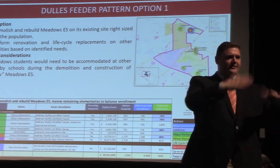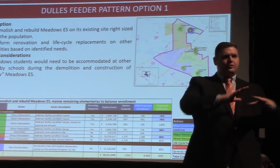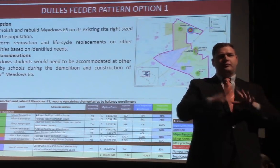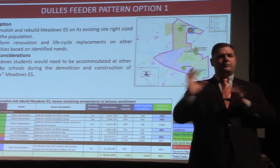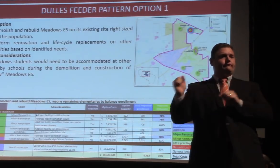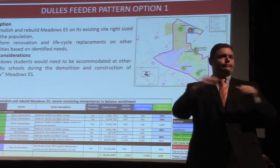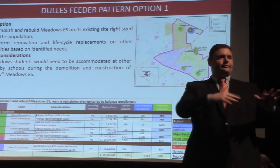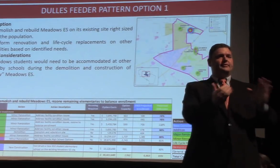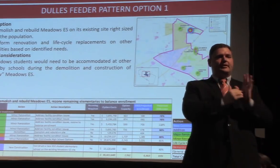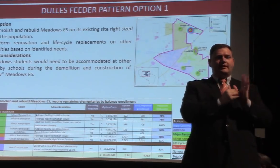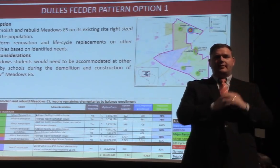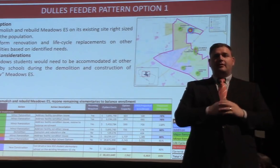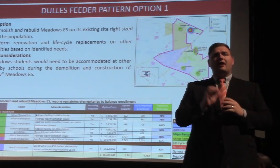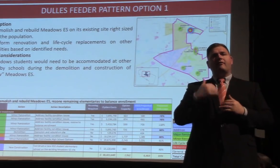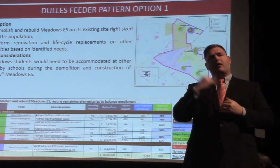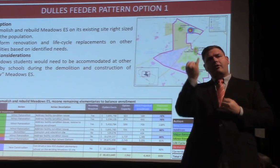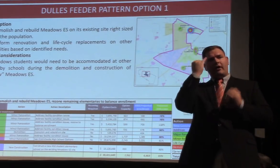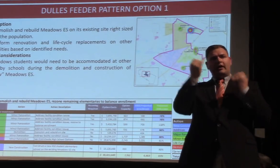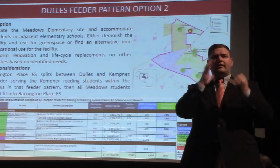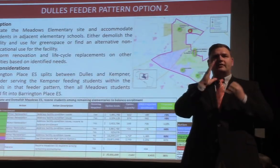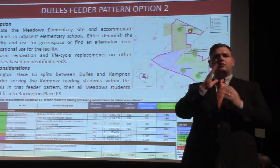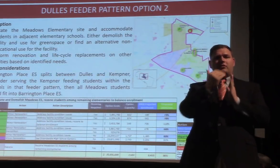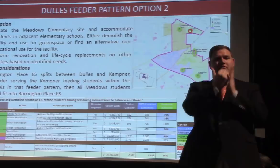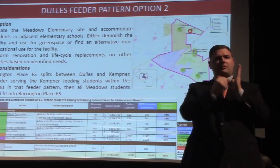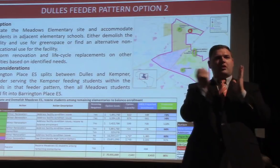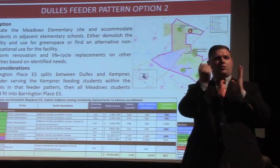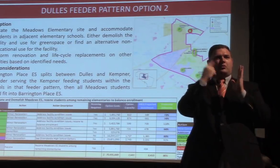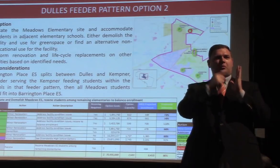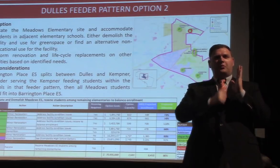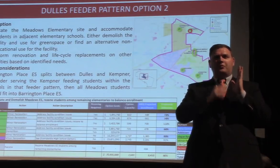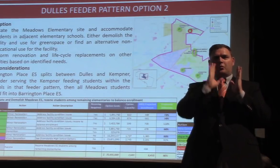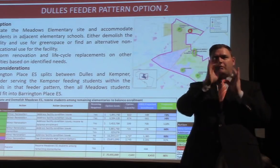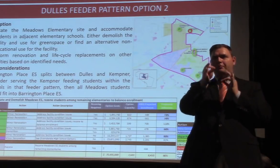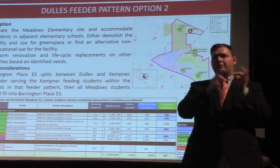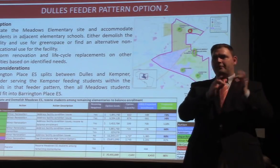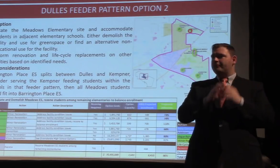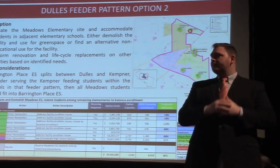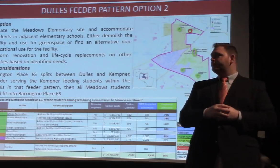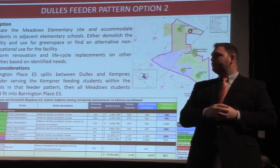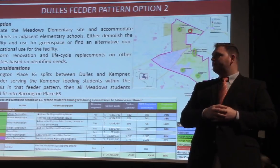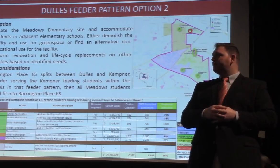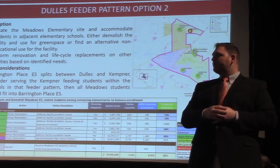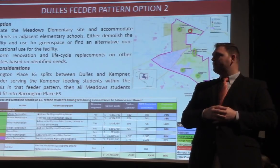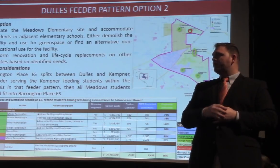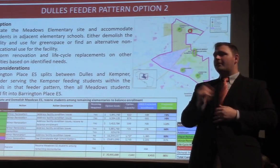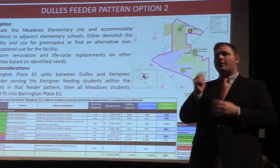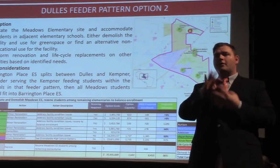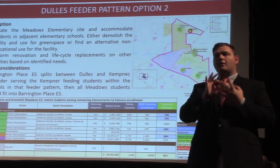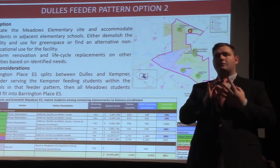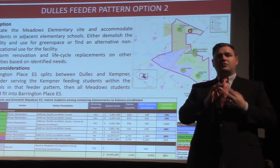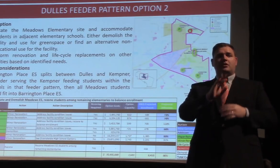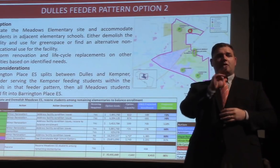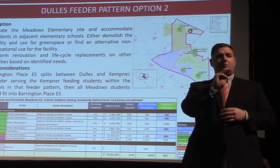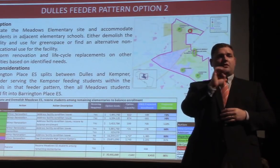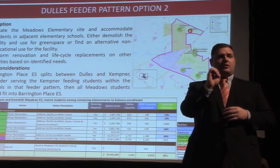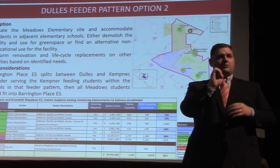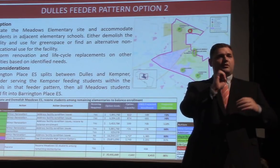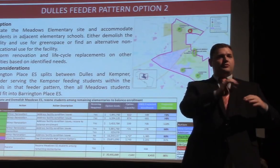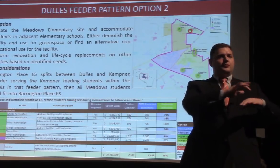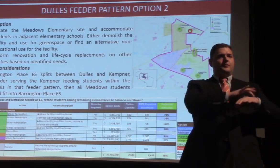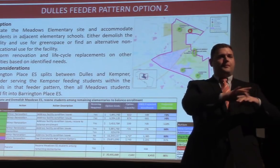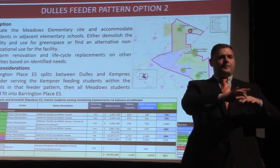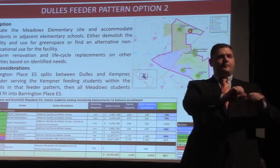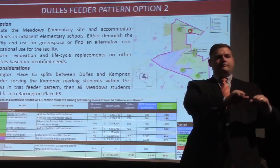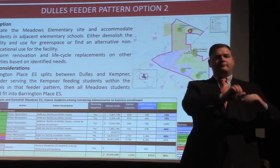ideas that we have in the parking lot that we'll share here in a couple minutes. Our next option for this area is to vacate Meadows site and accommodate the students at